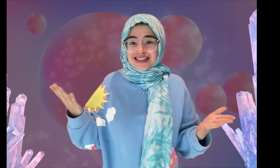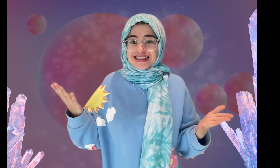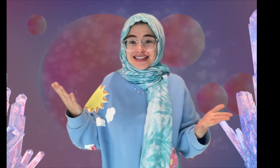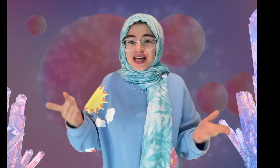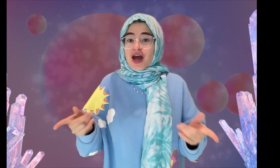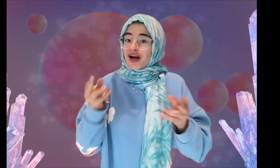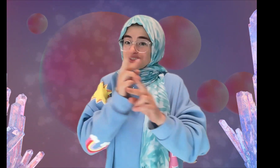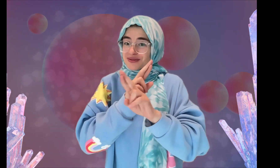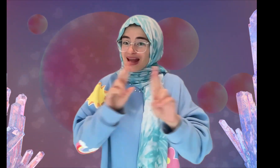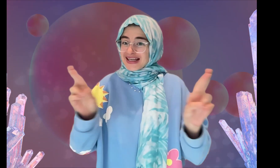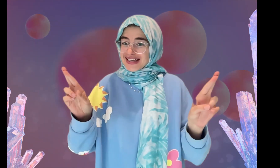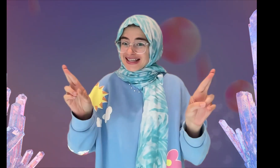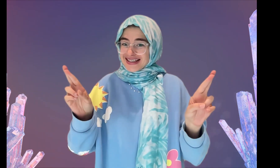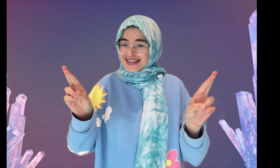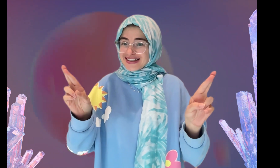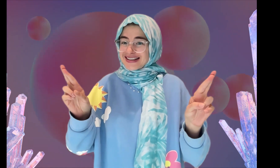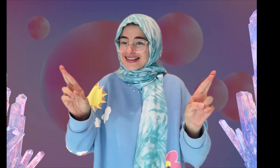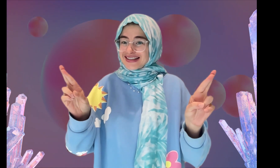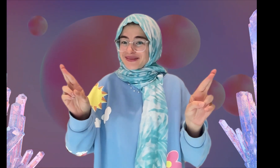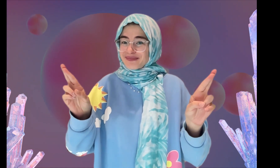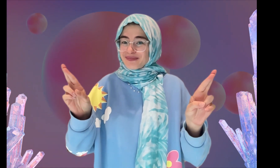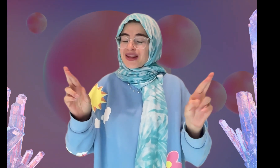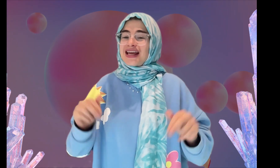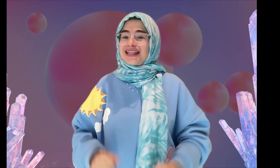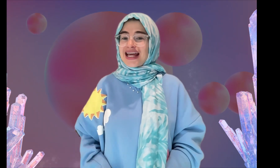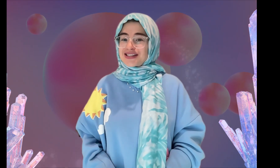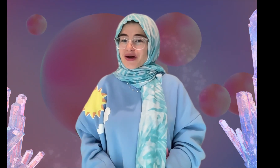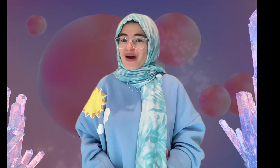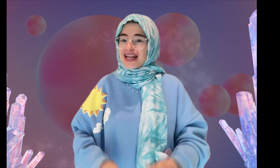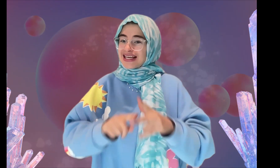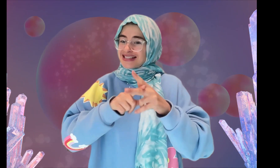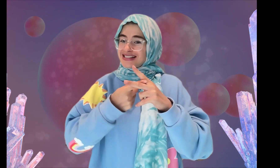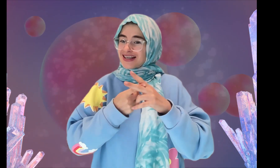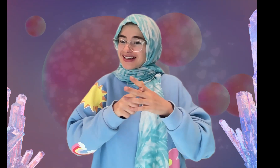are you ready let's go ahead and get started